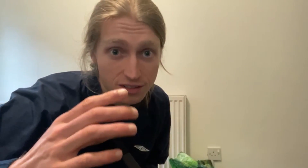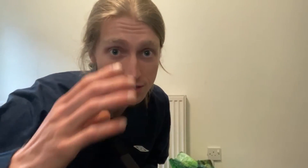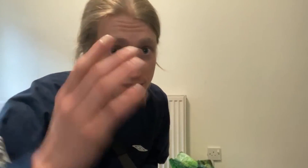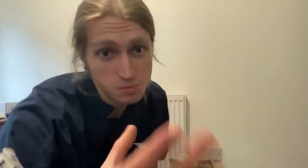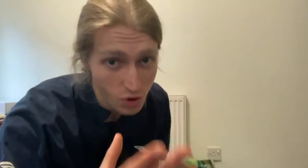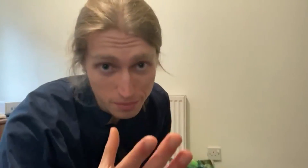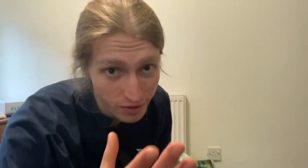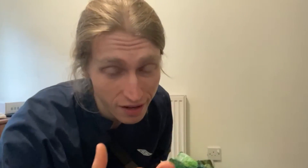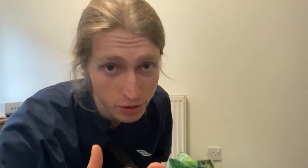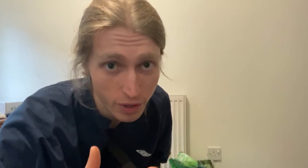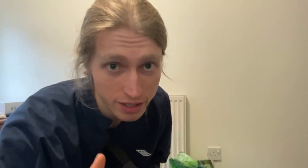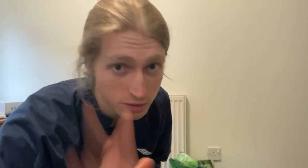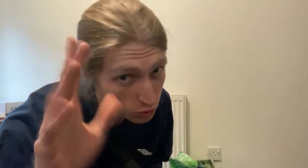subscribe if you haven't already. Goodbye.